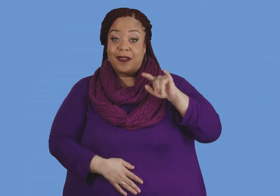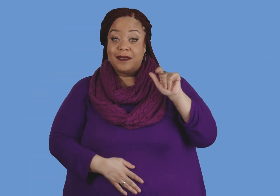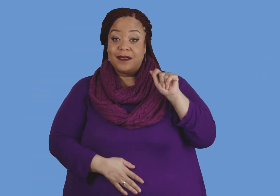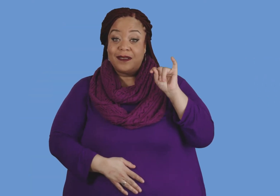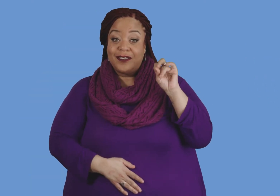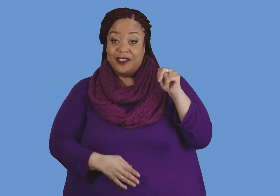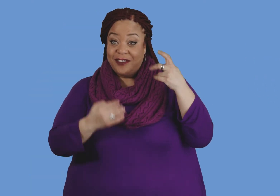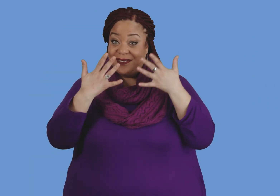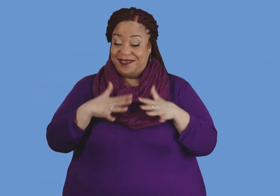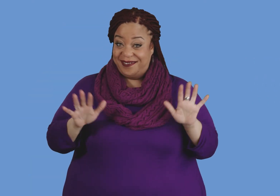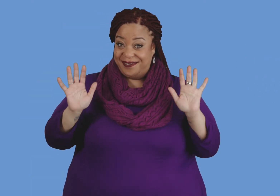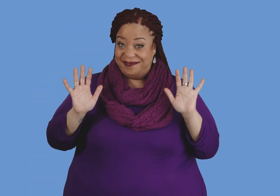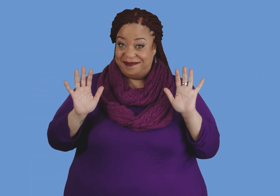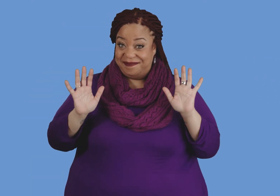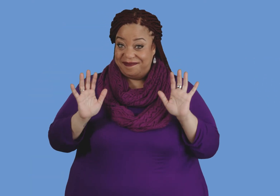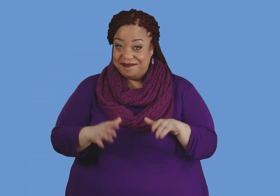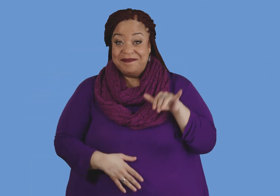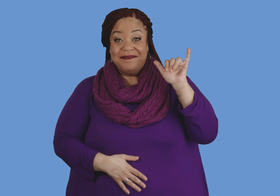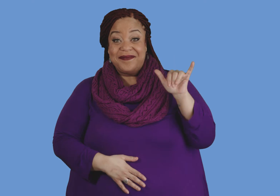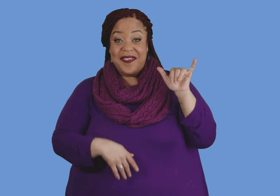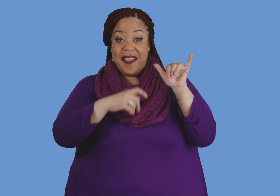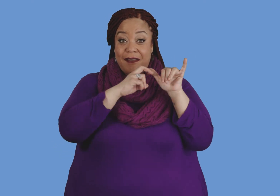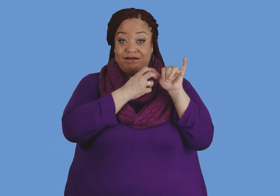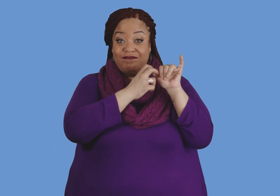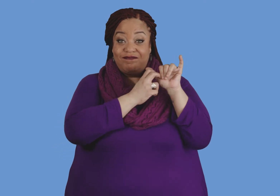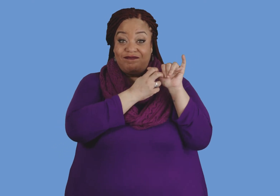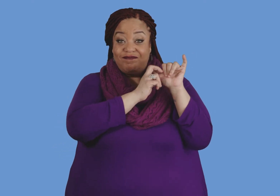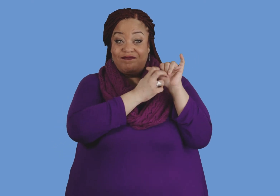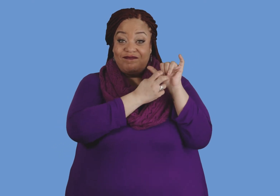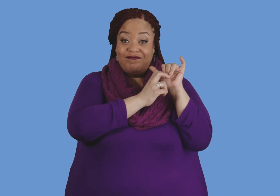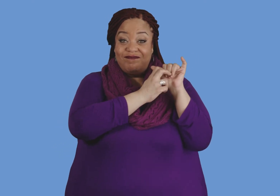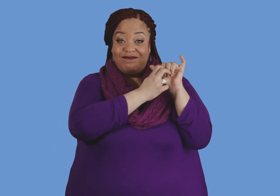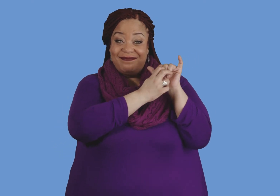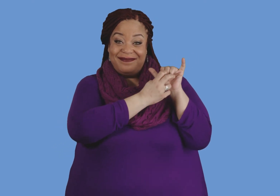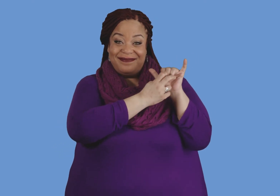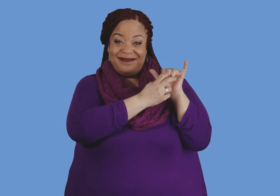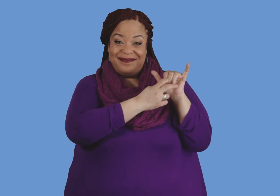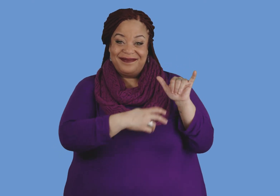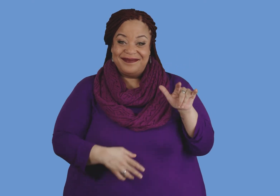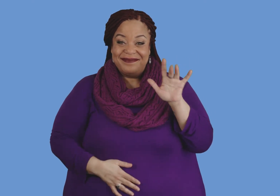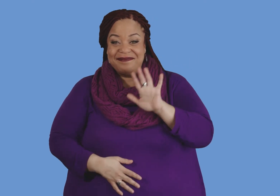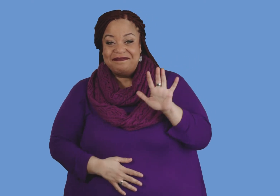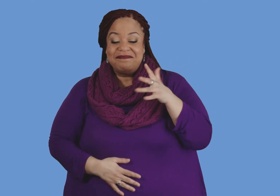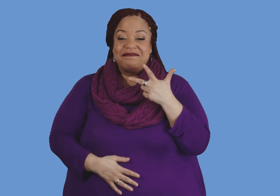The ball of cells gets to your uterus about three to four days after fertilization,